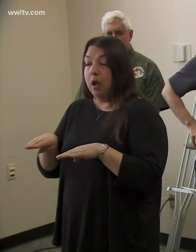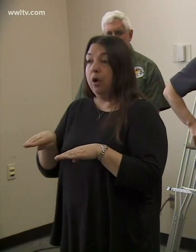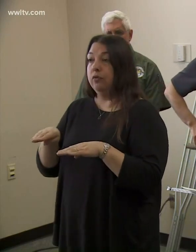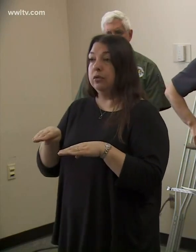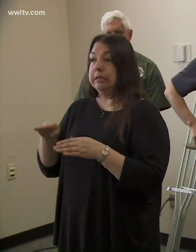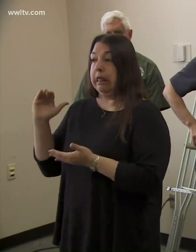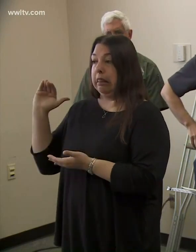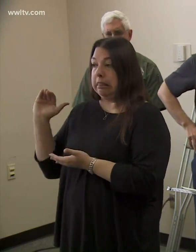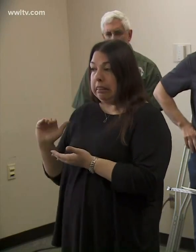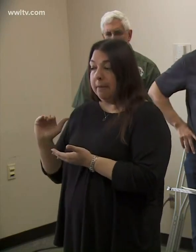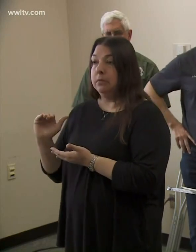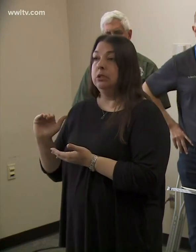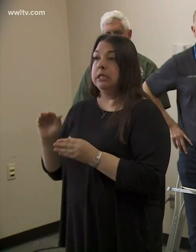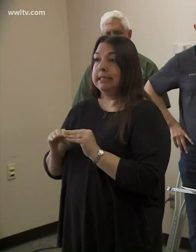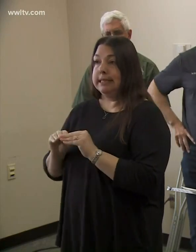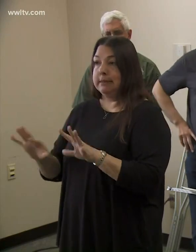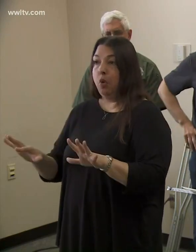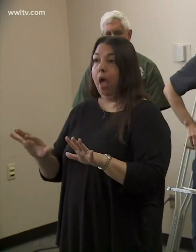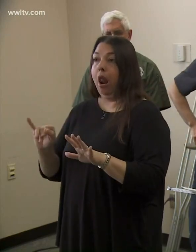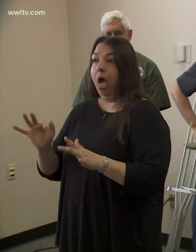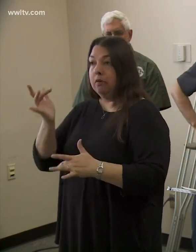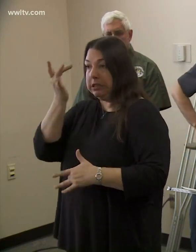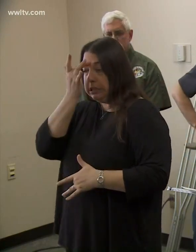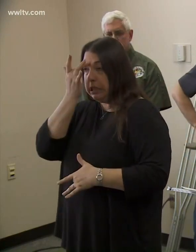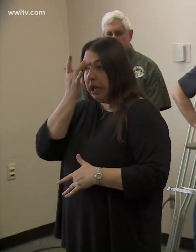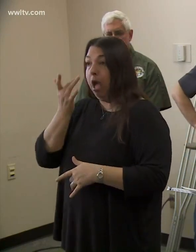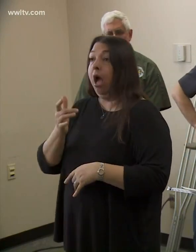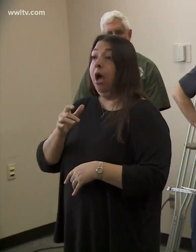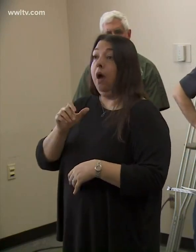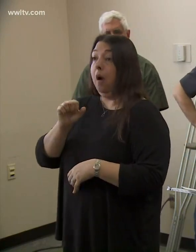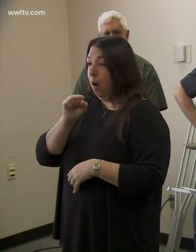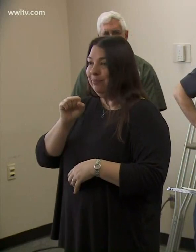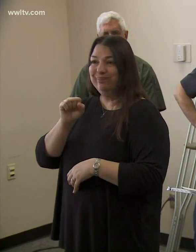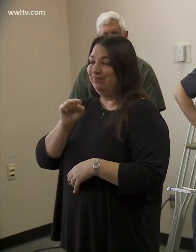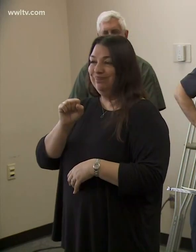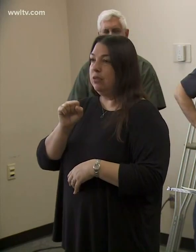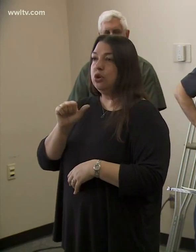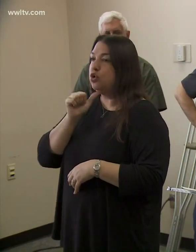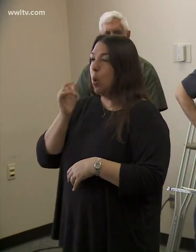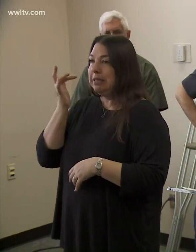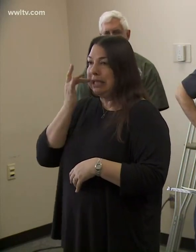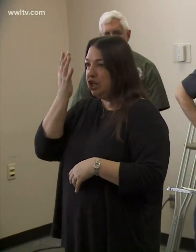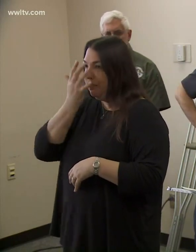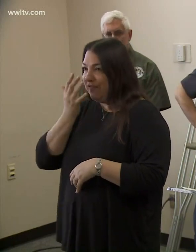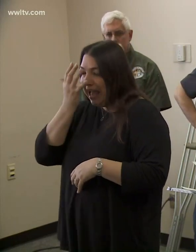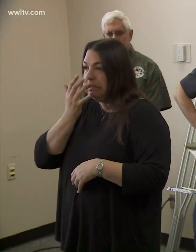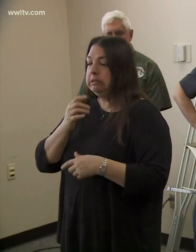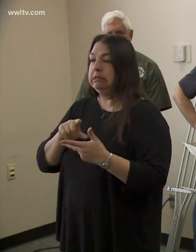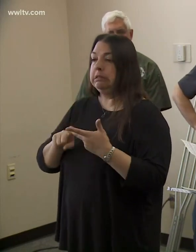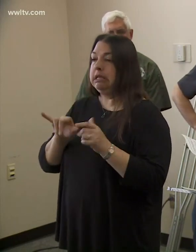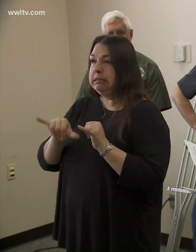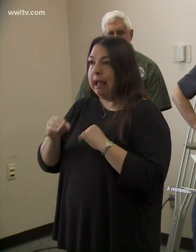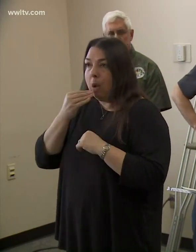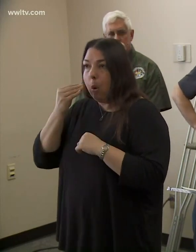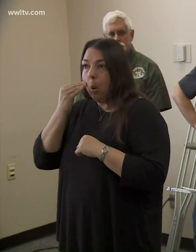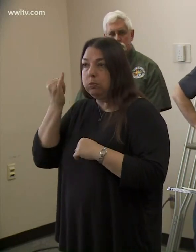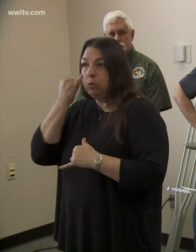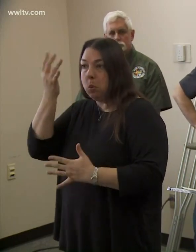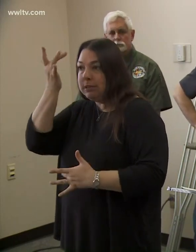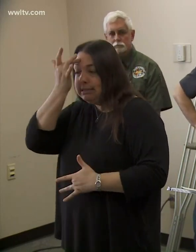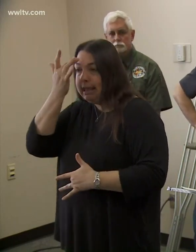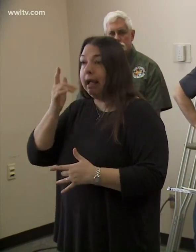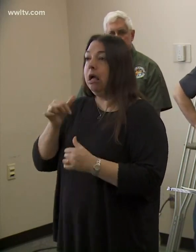to limit and minimize the spread of this disease, covering your cough, not touching your face, again, staying home when you are sick, the social